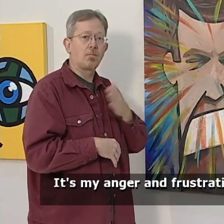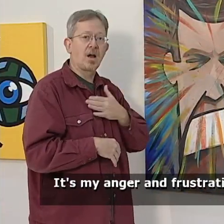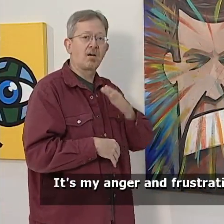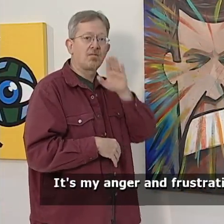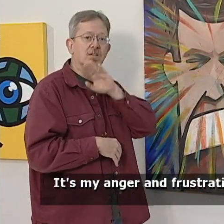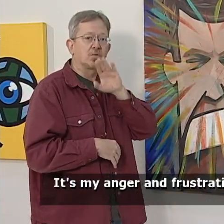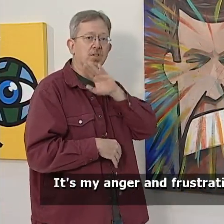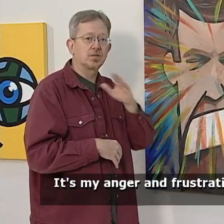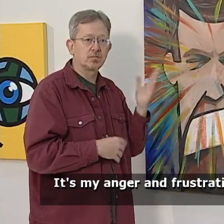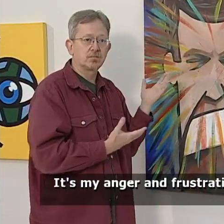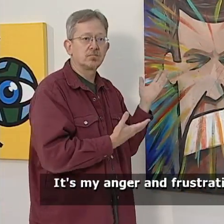and frustration.